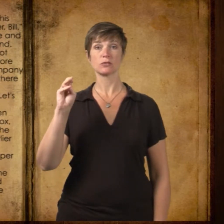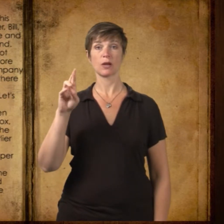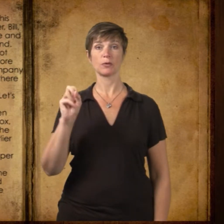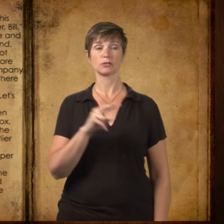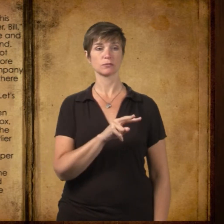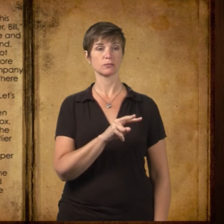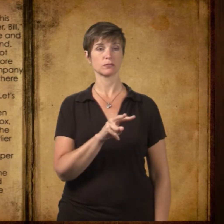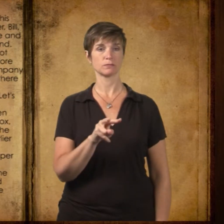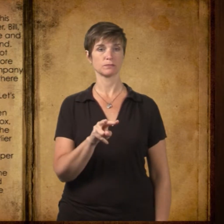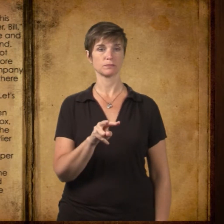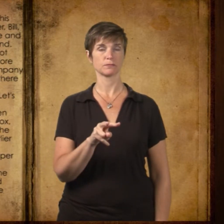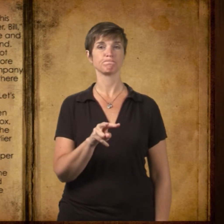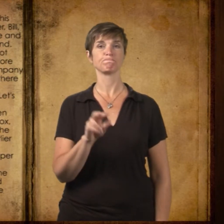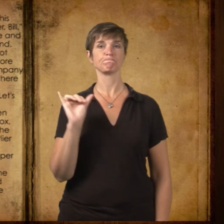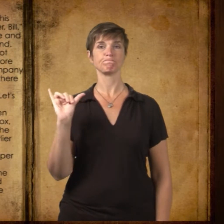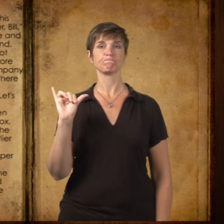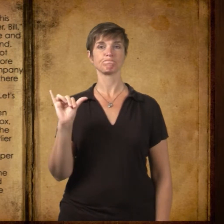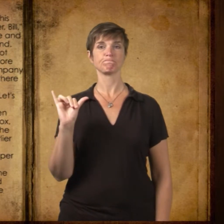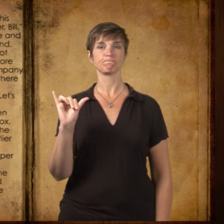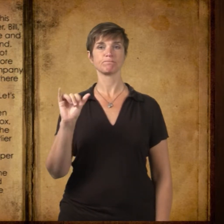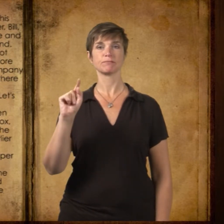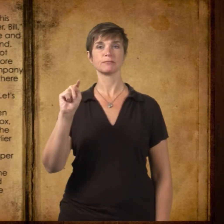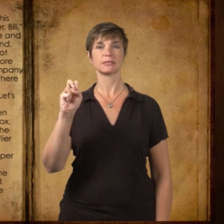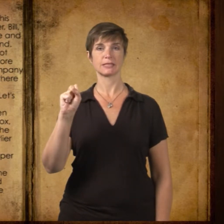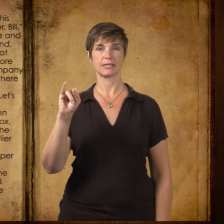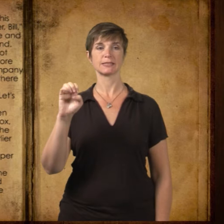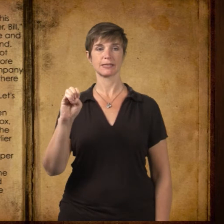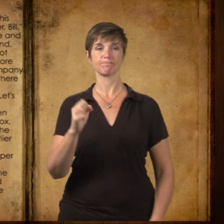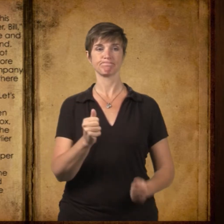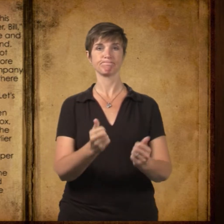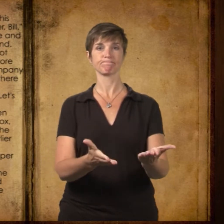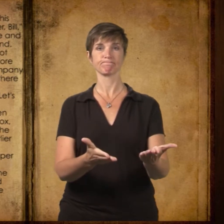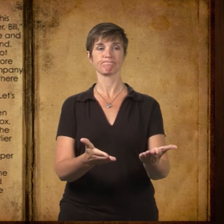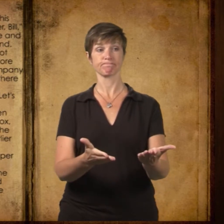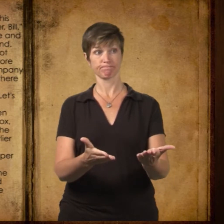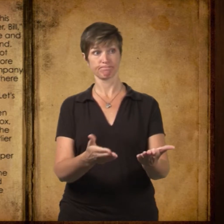It's Tessie, Mr. Summers said, and his voice was hushed. Show us her paper, Bill.